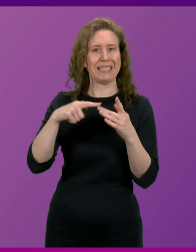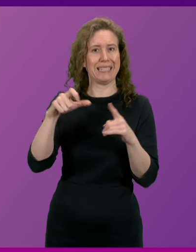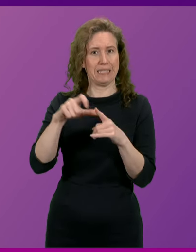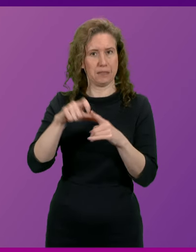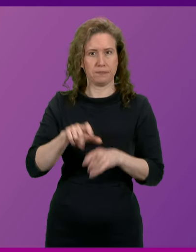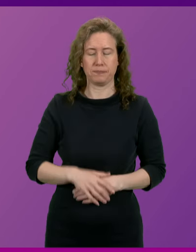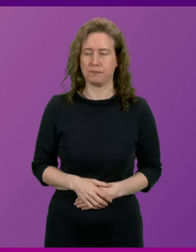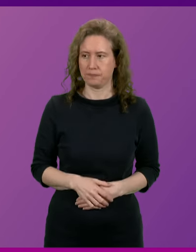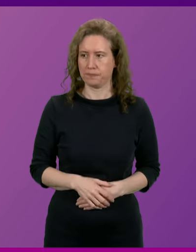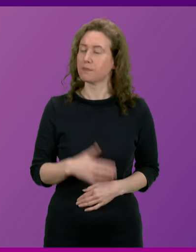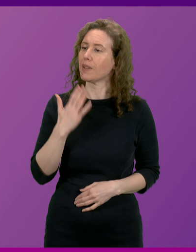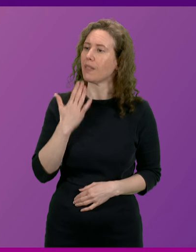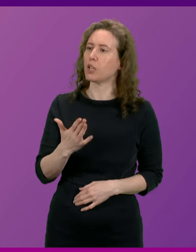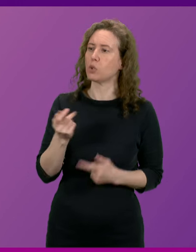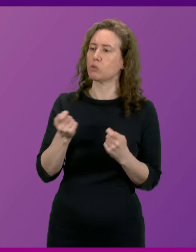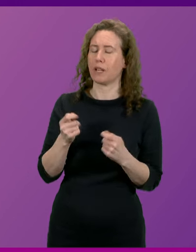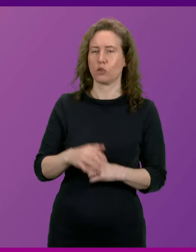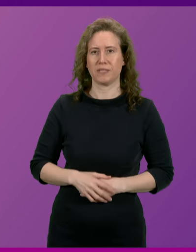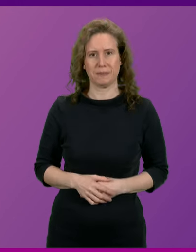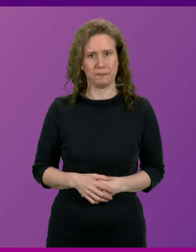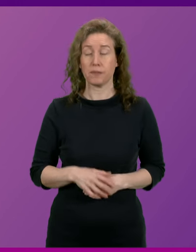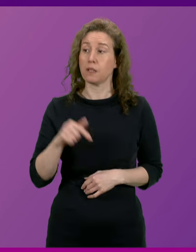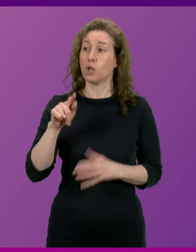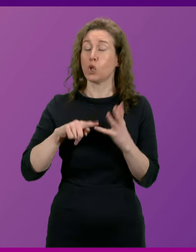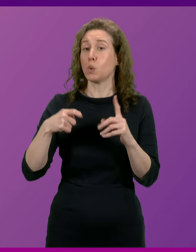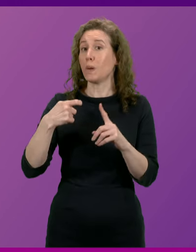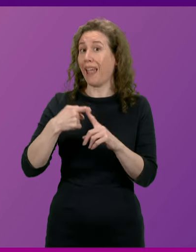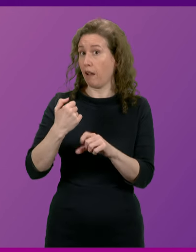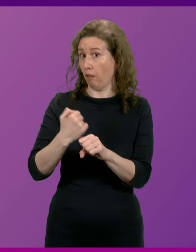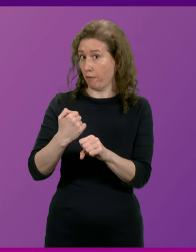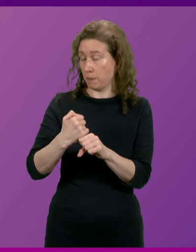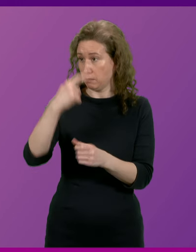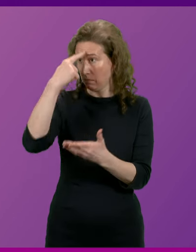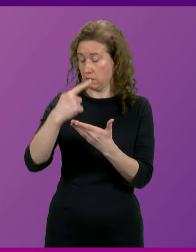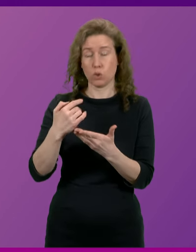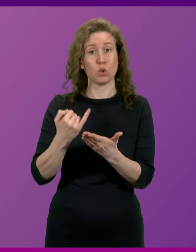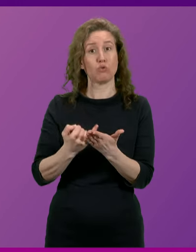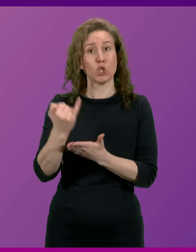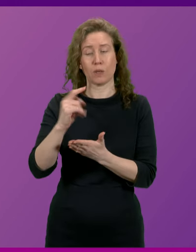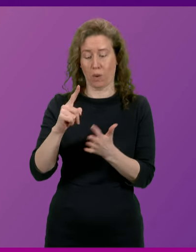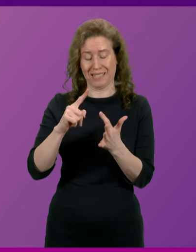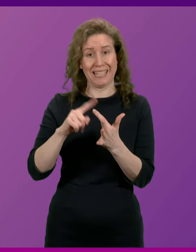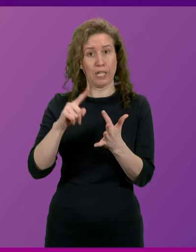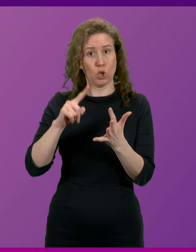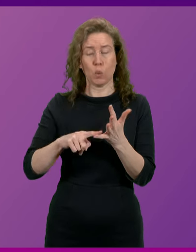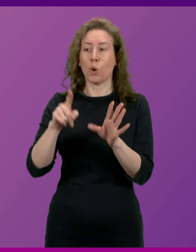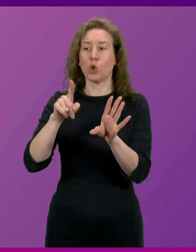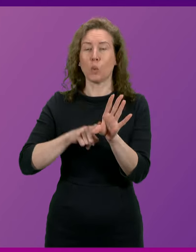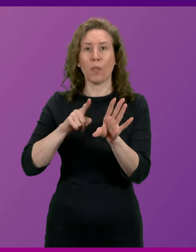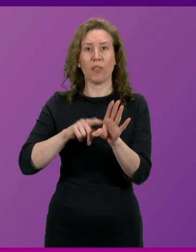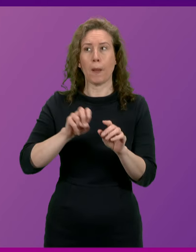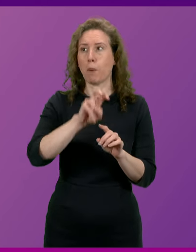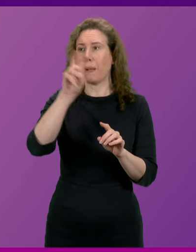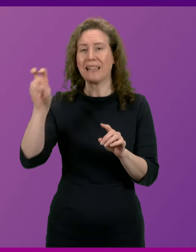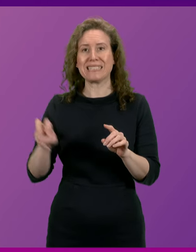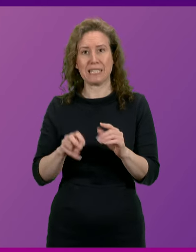Thank you very much, President Officer. The UK Government's decision to reject out of hand the EU's youth mobility offer